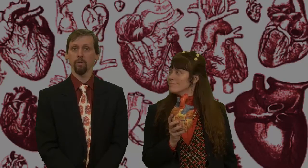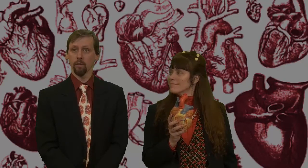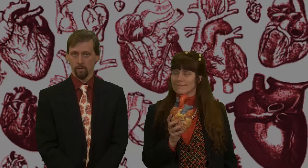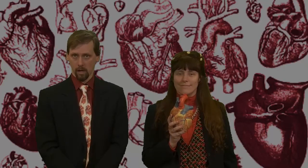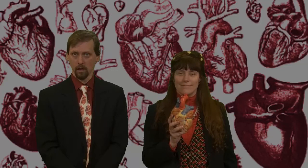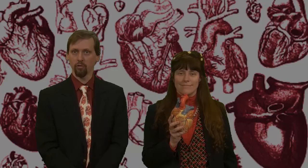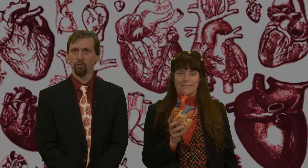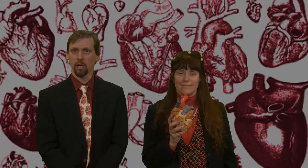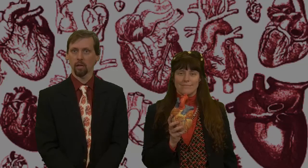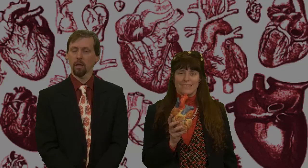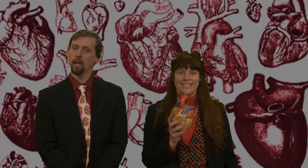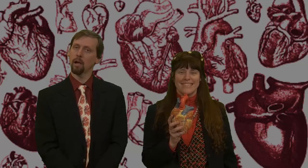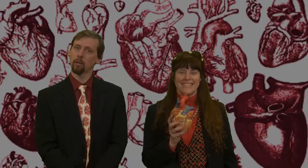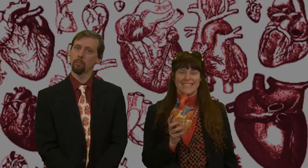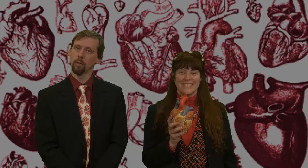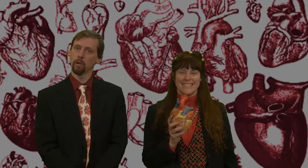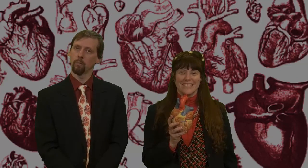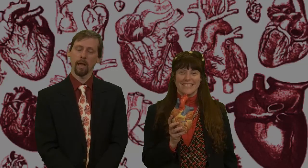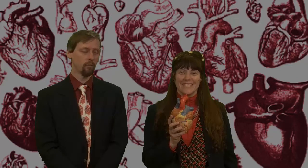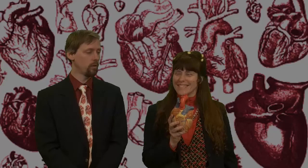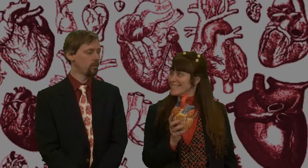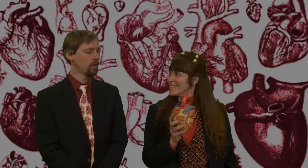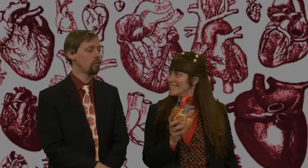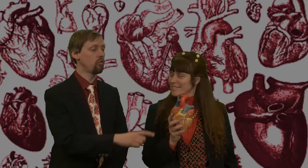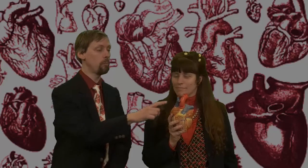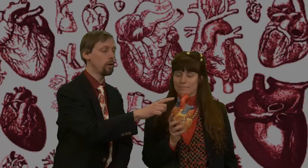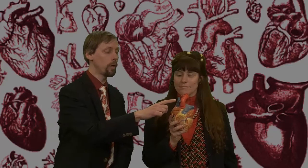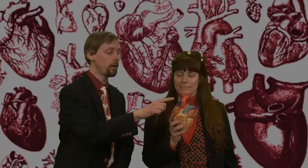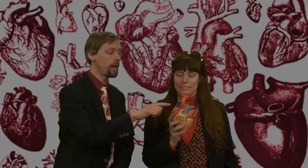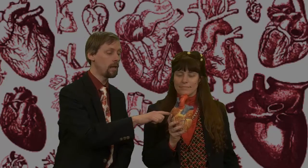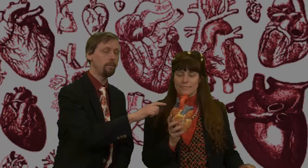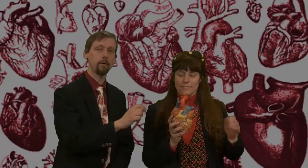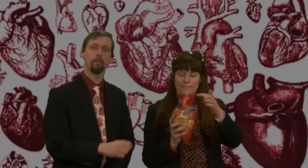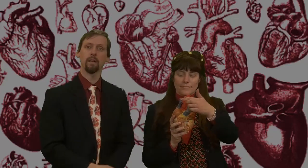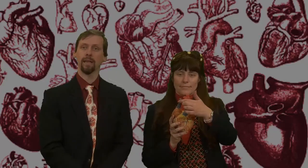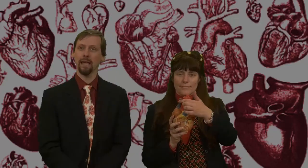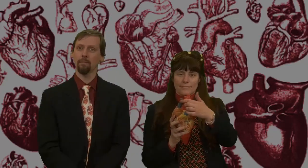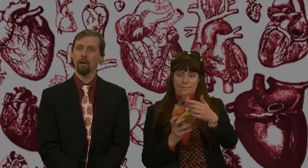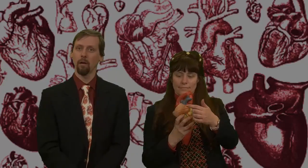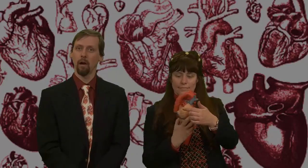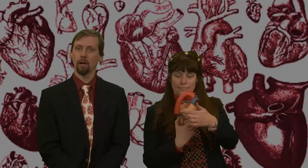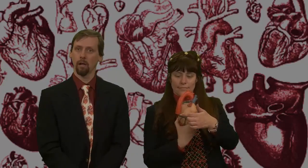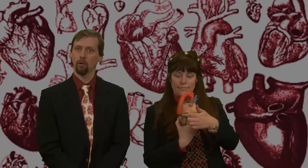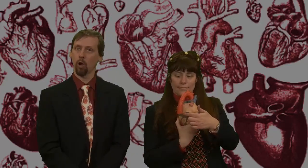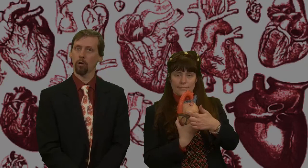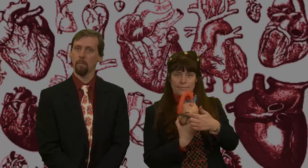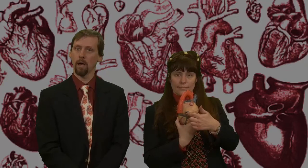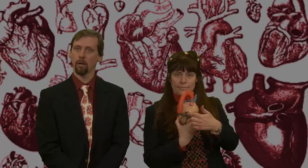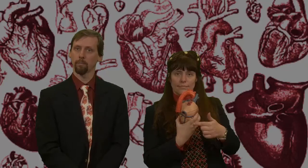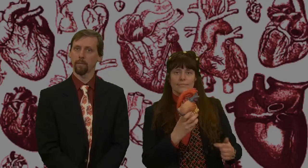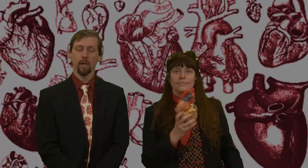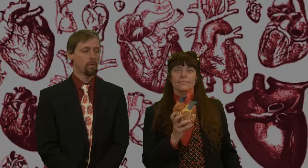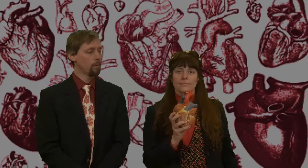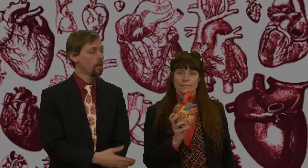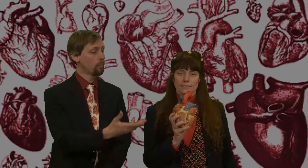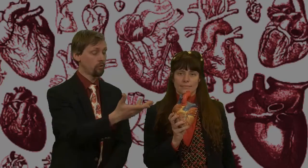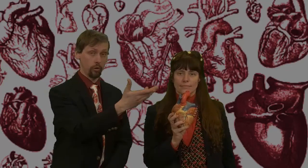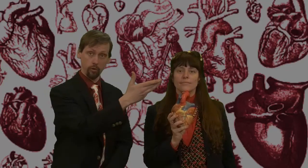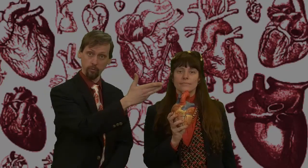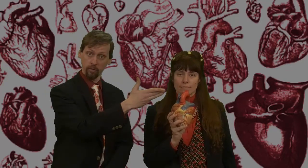deoxygenated and colored blue. As we see, the superior and inferior vena cava are colored on our model. The blood returns from the